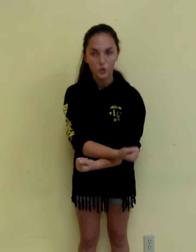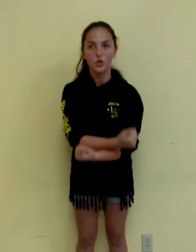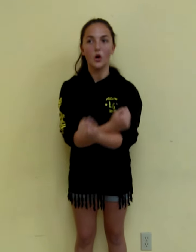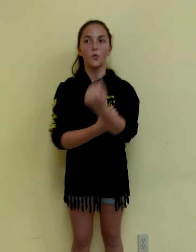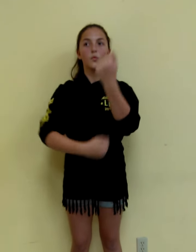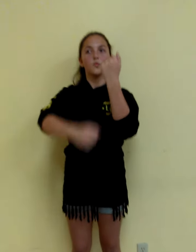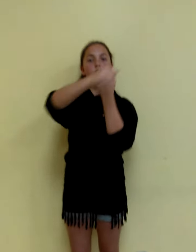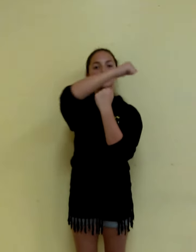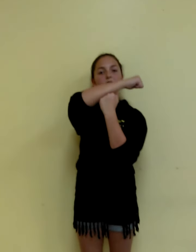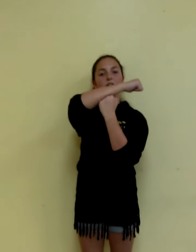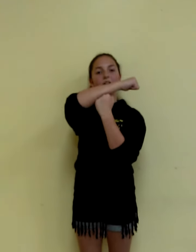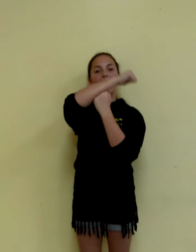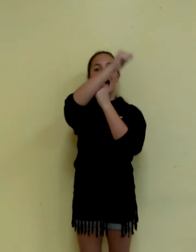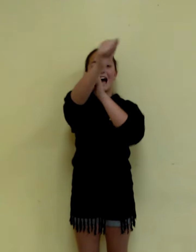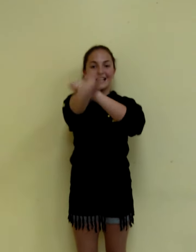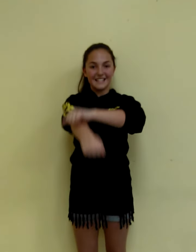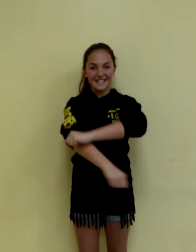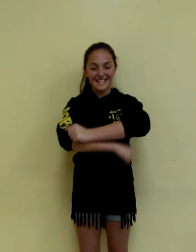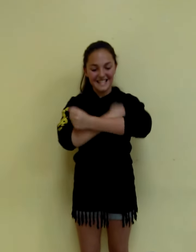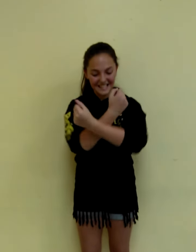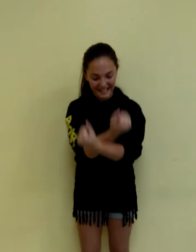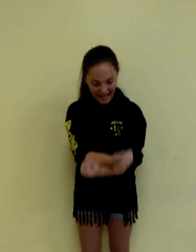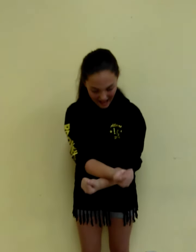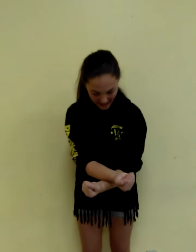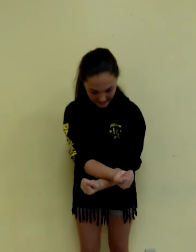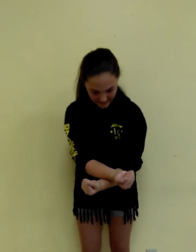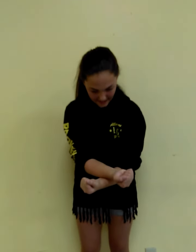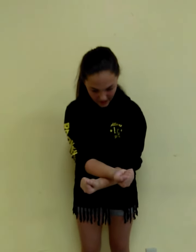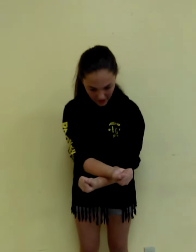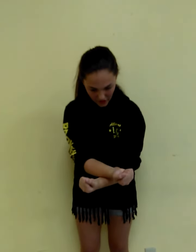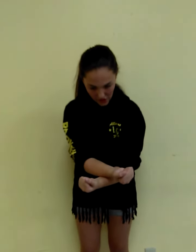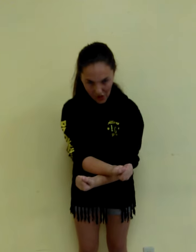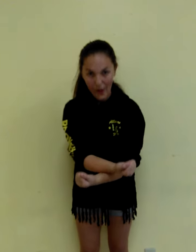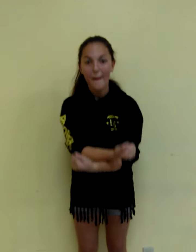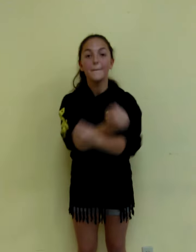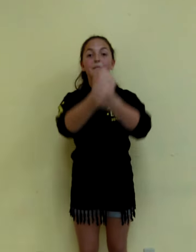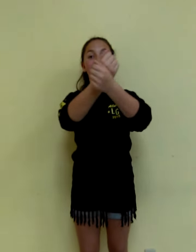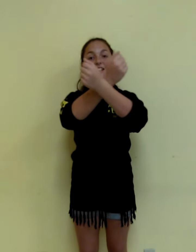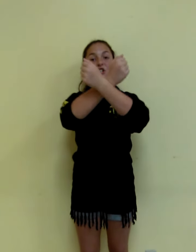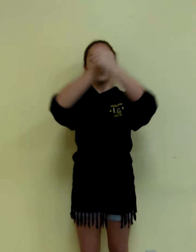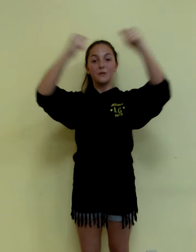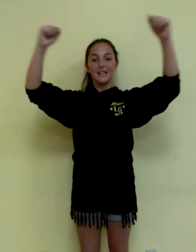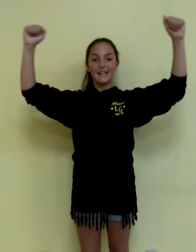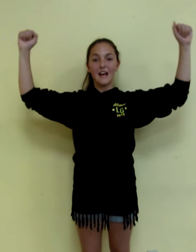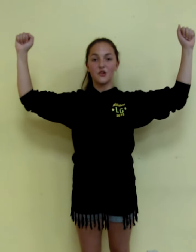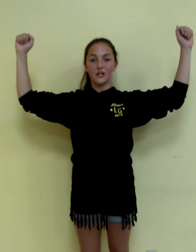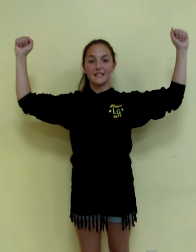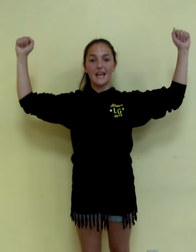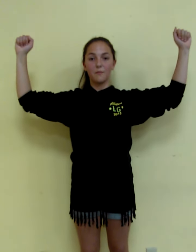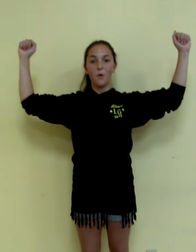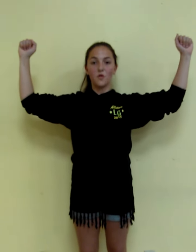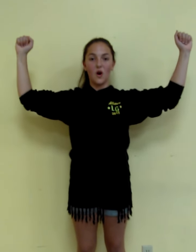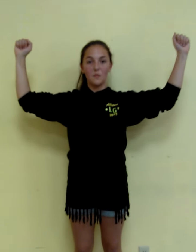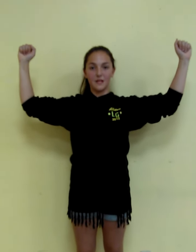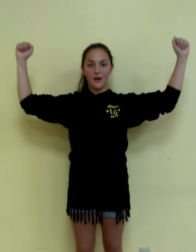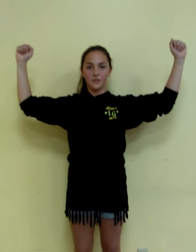So T, I, C, E, X. Next letter is P, and you're going to take both arms out.